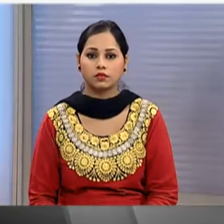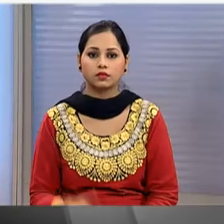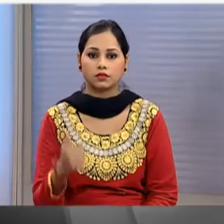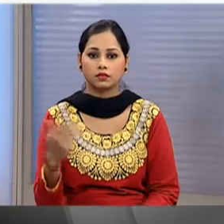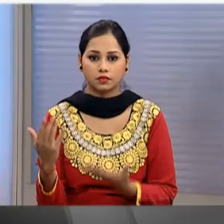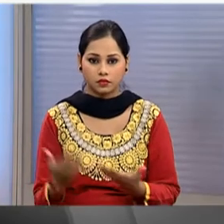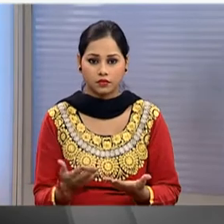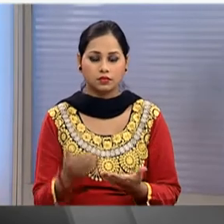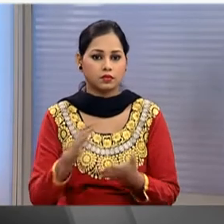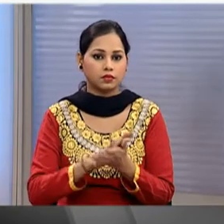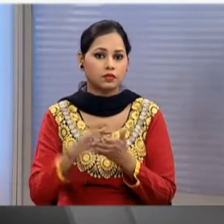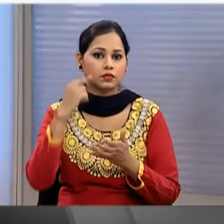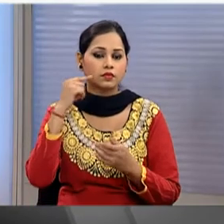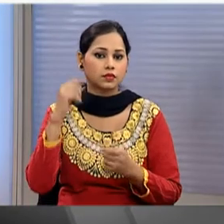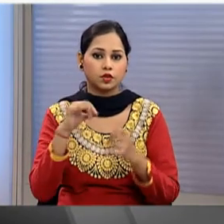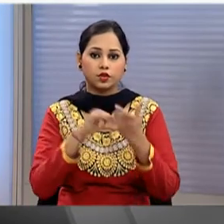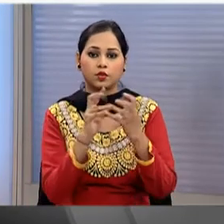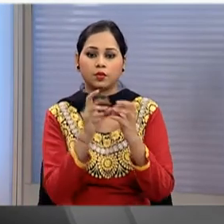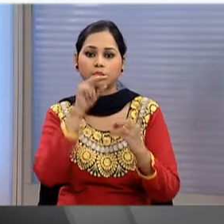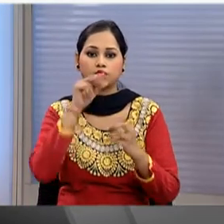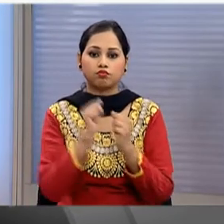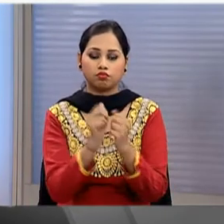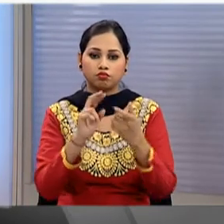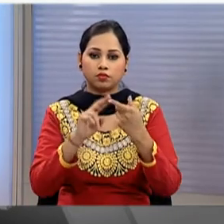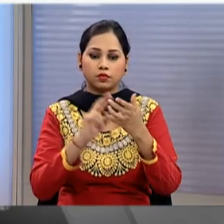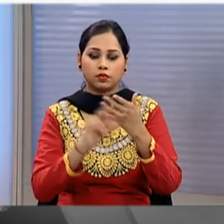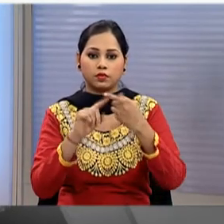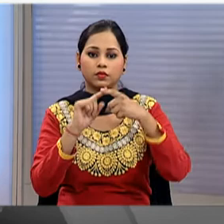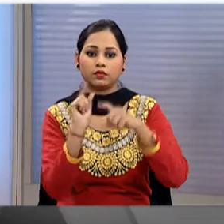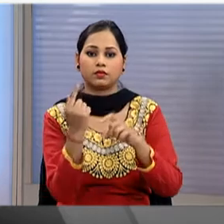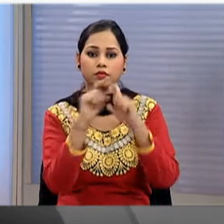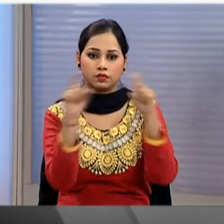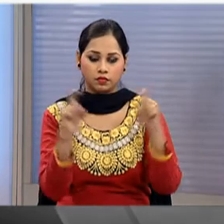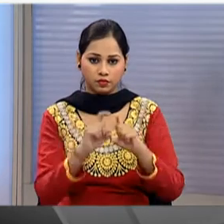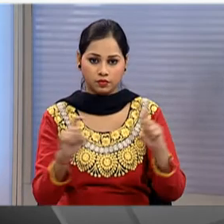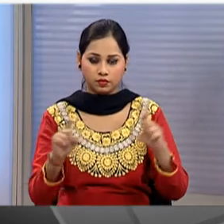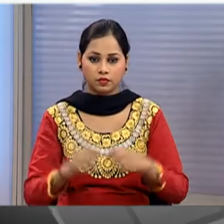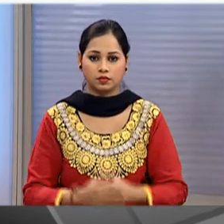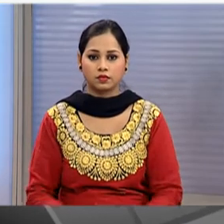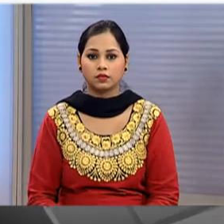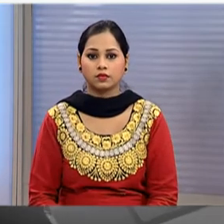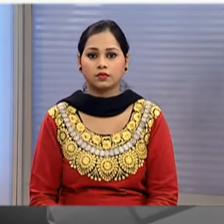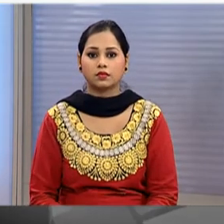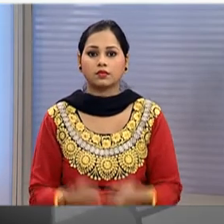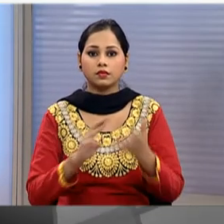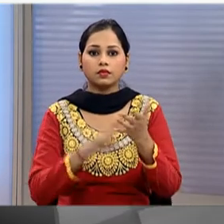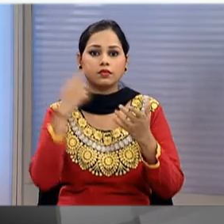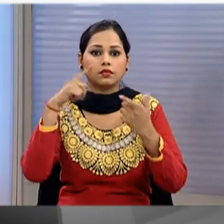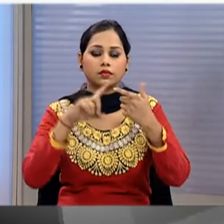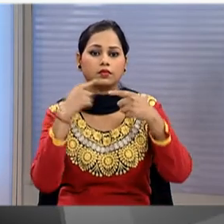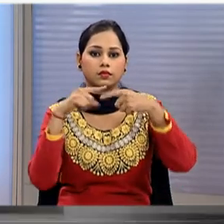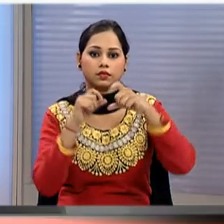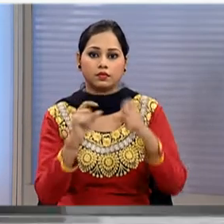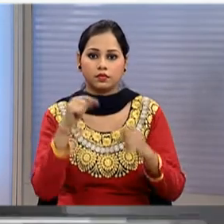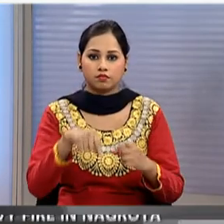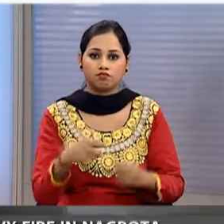welcome to news for hearing impaired I'm Shubhendu Ghosh with my colleague Neetu let's begin with the top story militants today opened